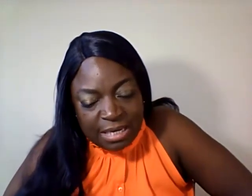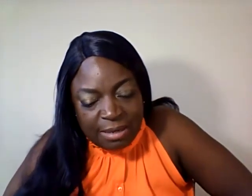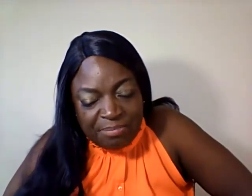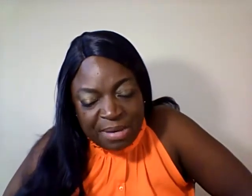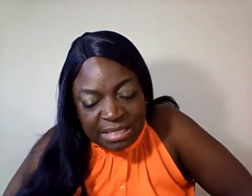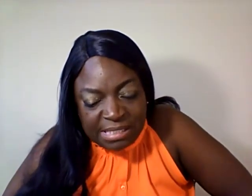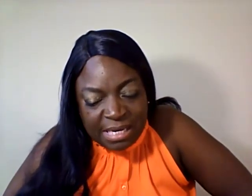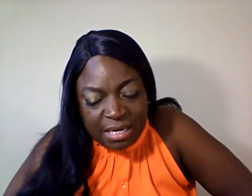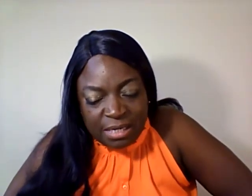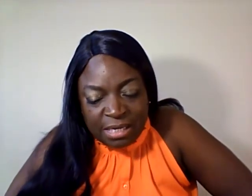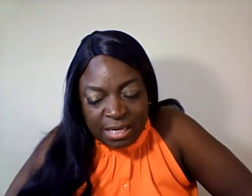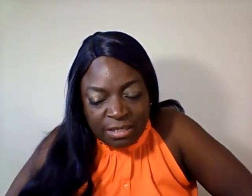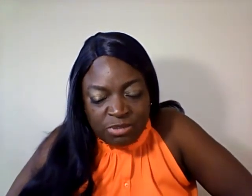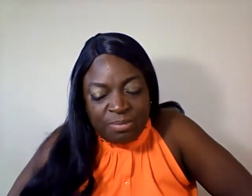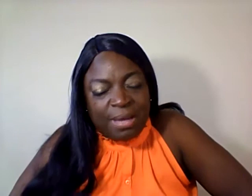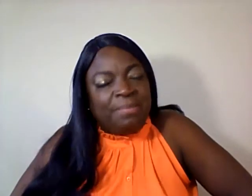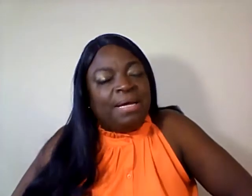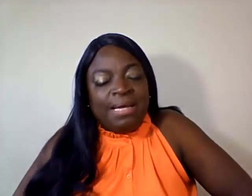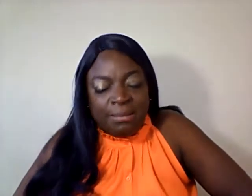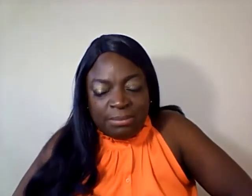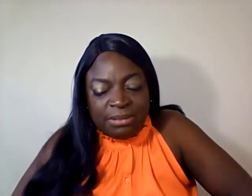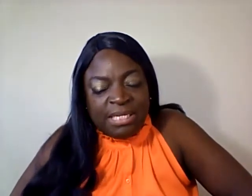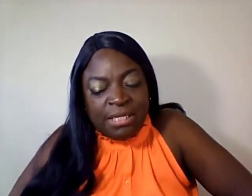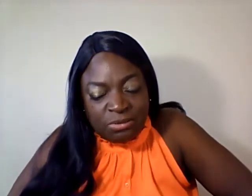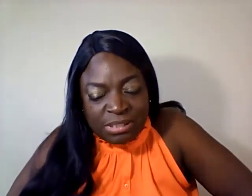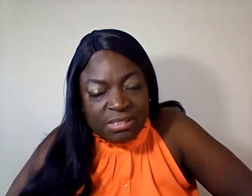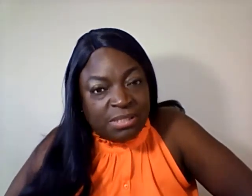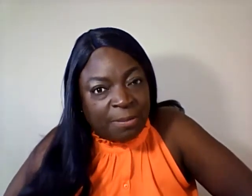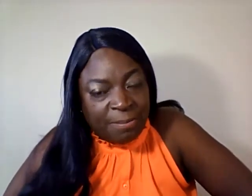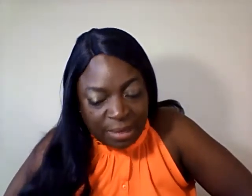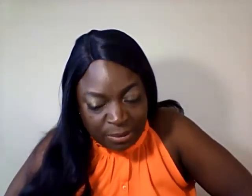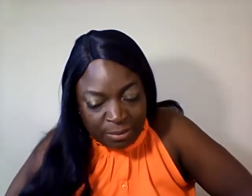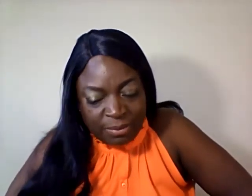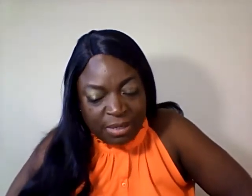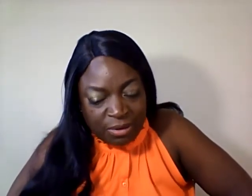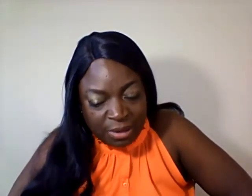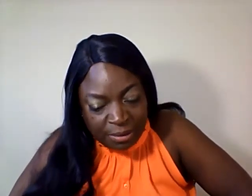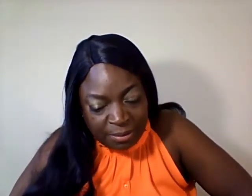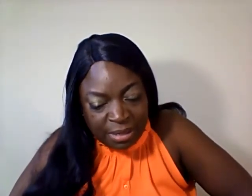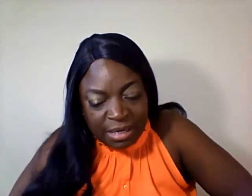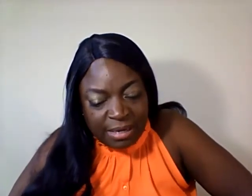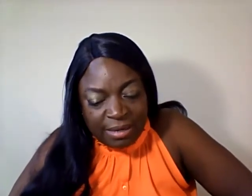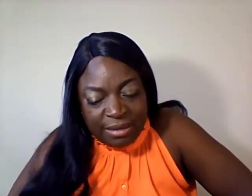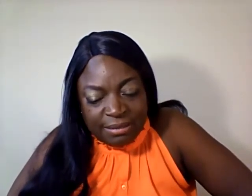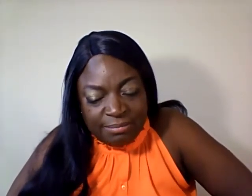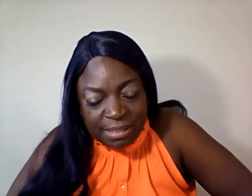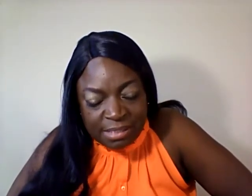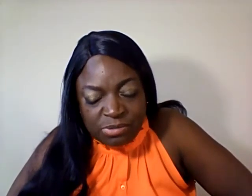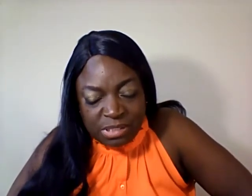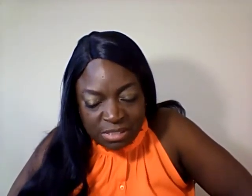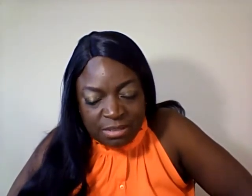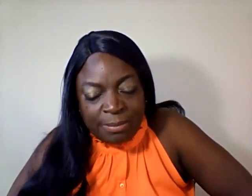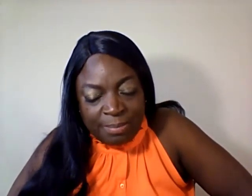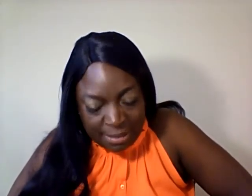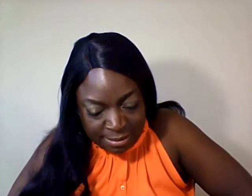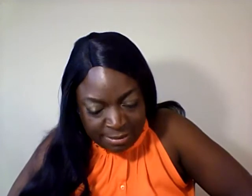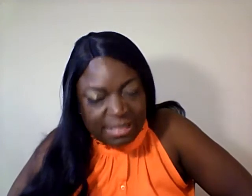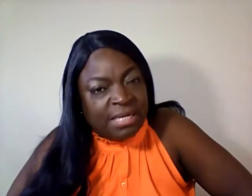Big city or country? Baby, I am country to the bone. You heard? Country to the bone. Cooking